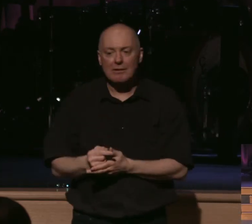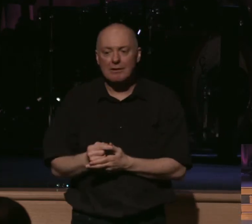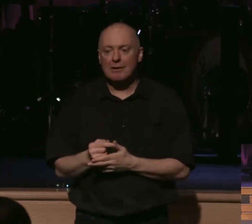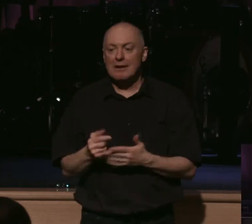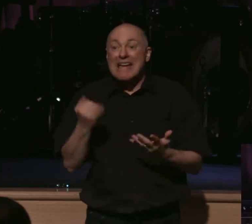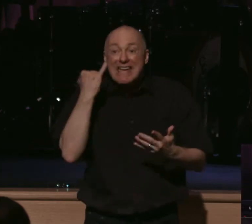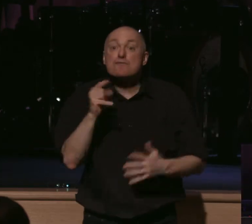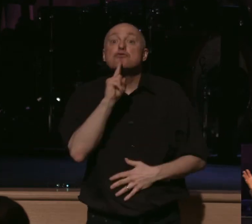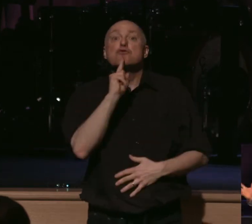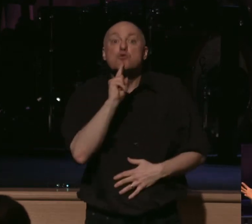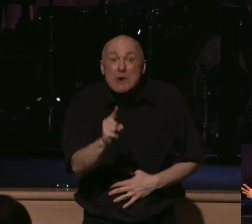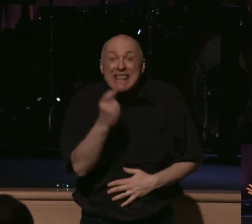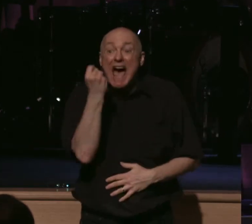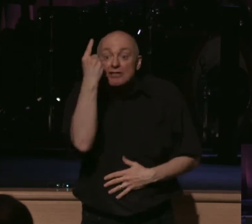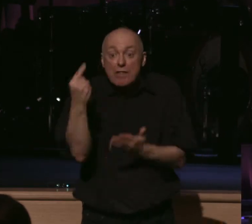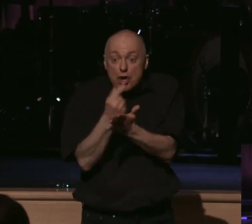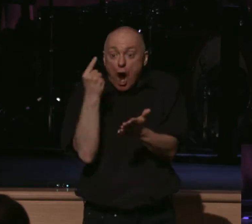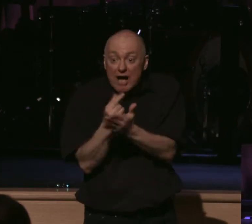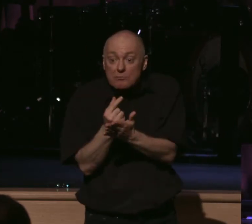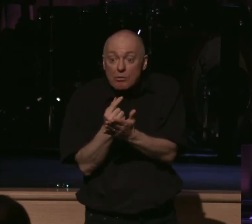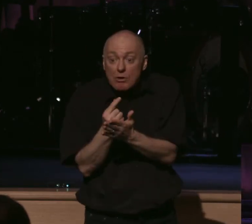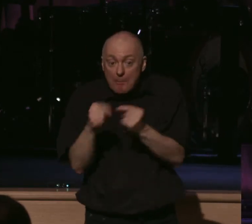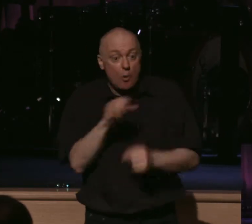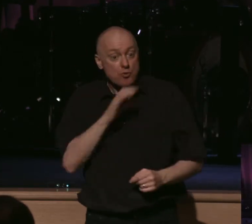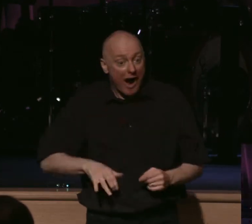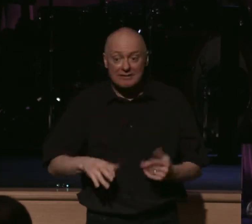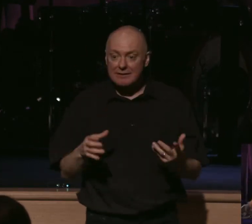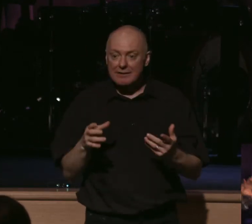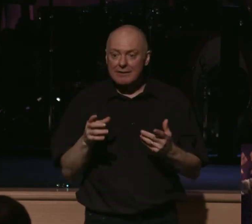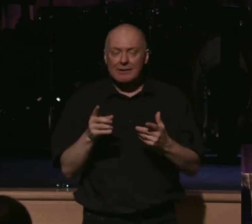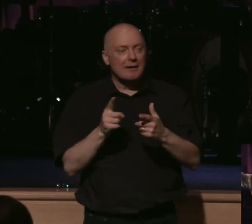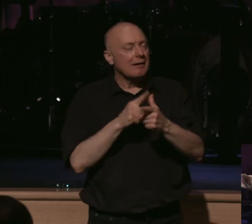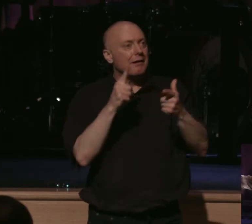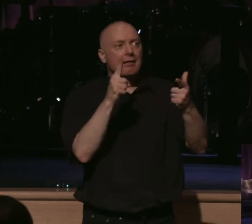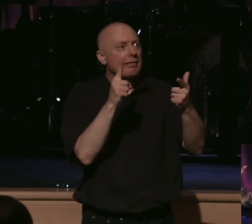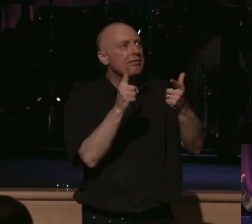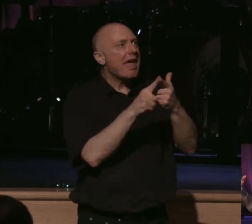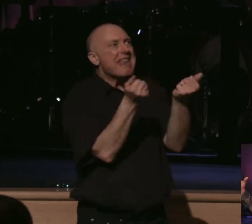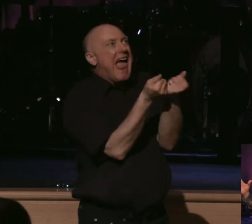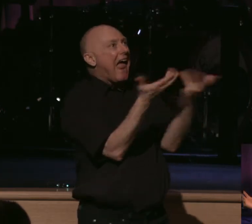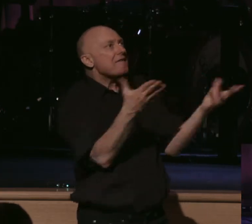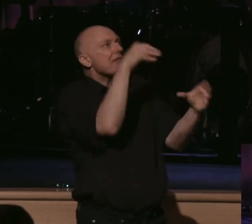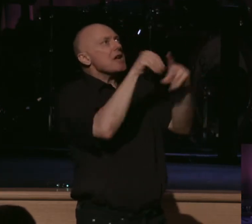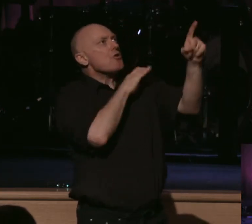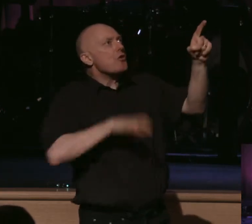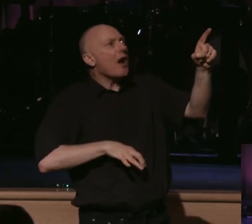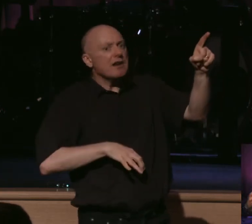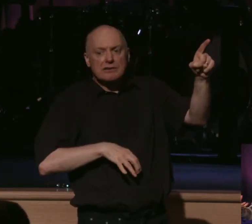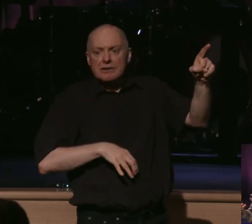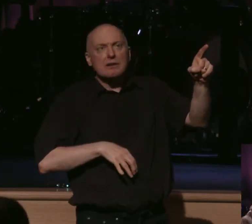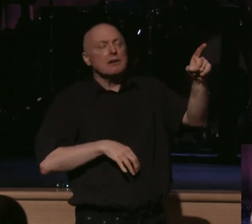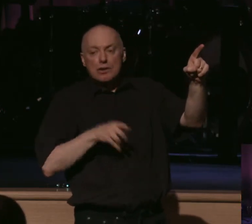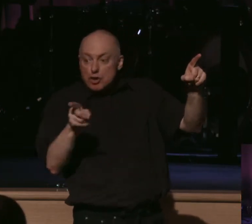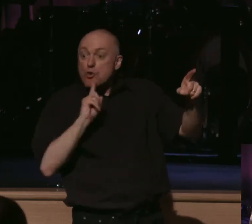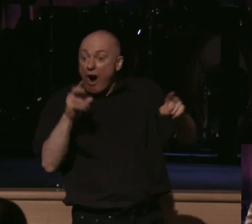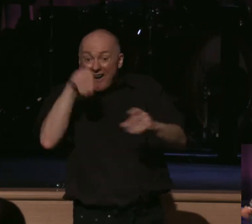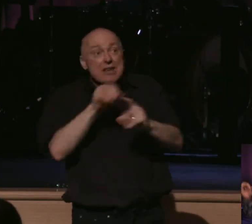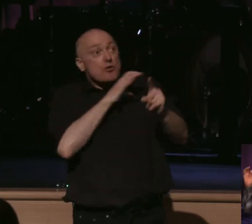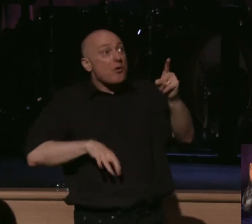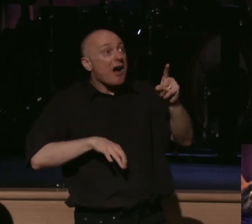Because if you really understand the gospel of Christ, you have everything in Christ, you are everything in Christ, and in the end of